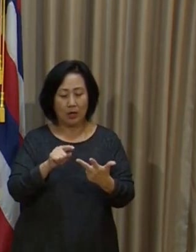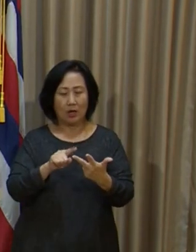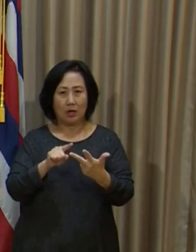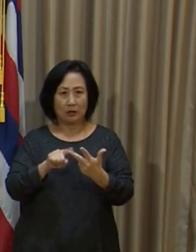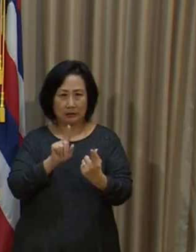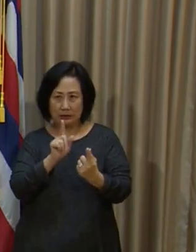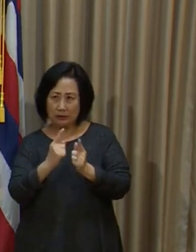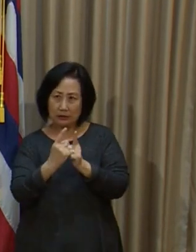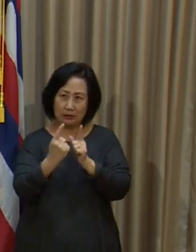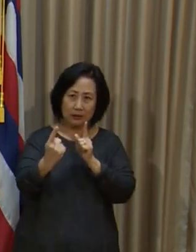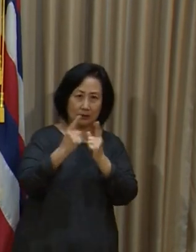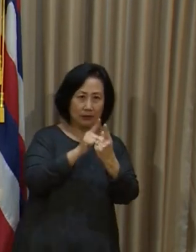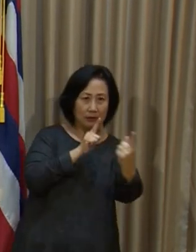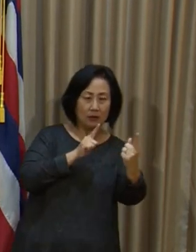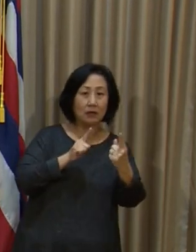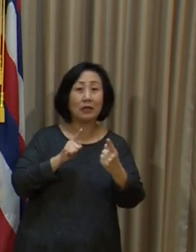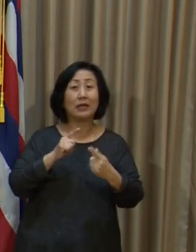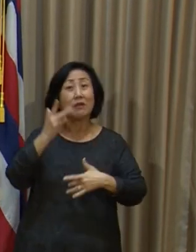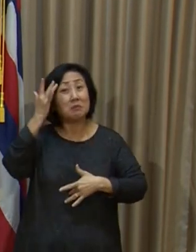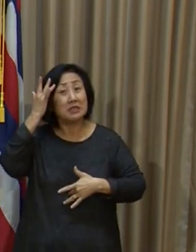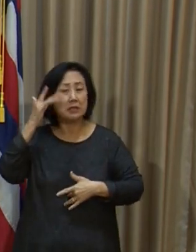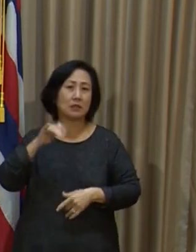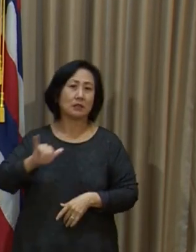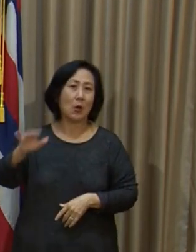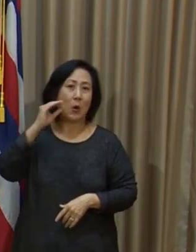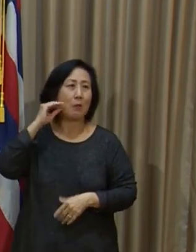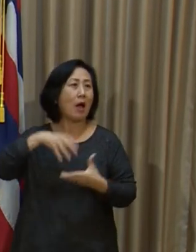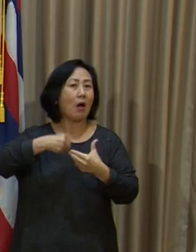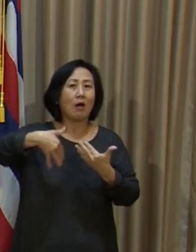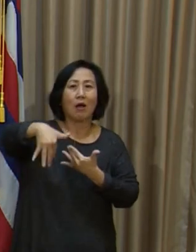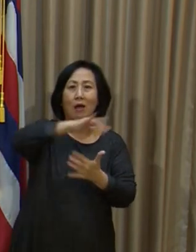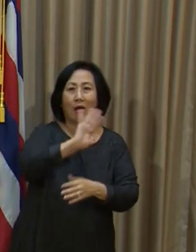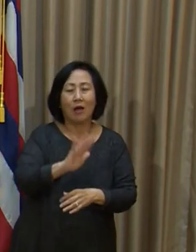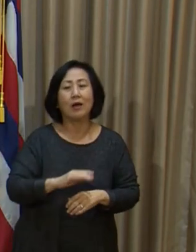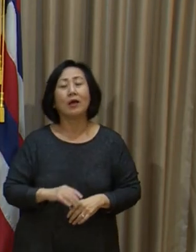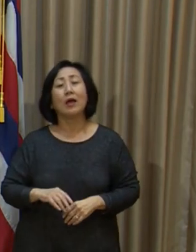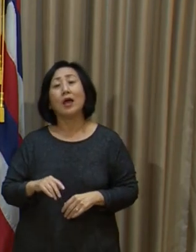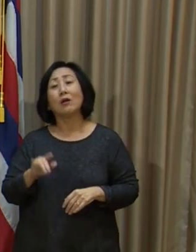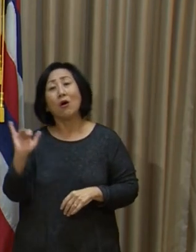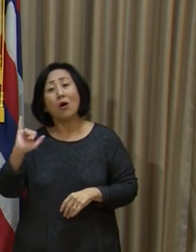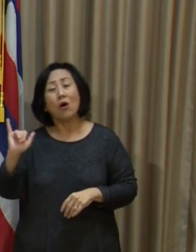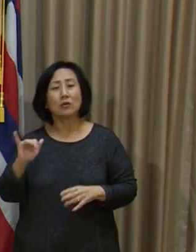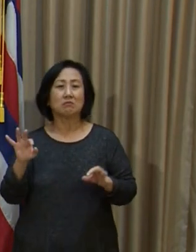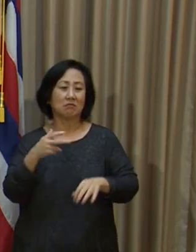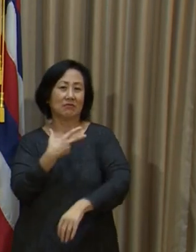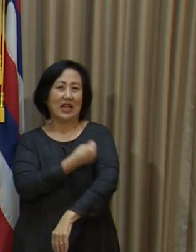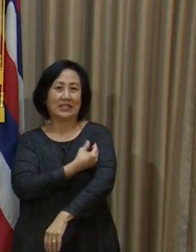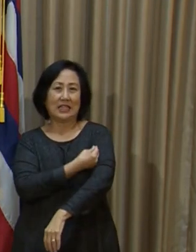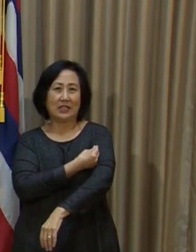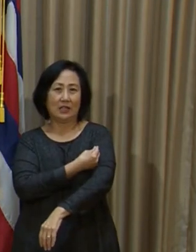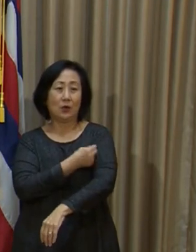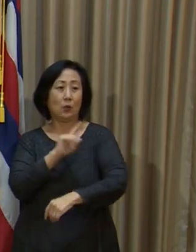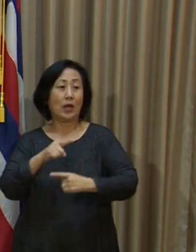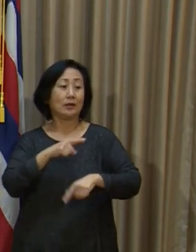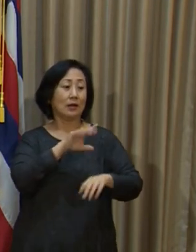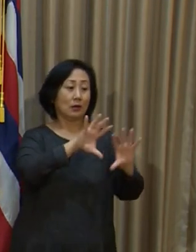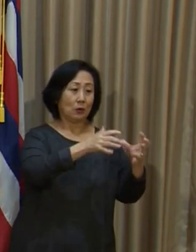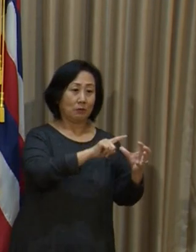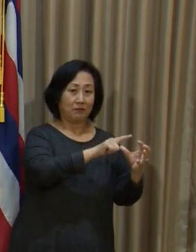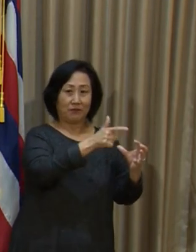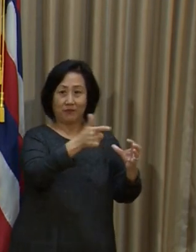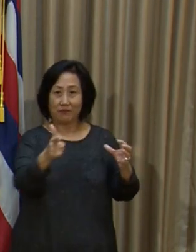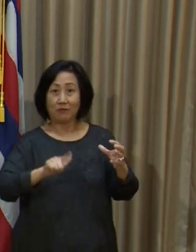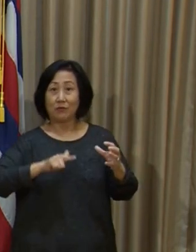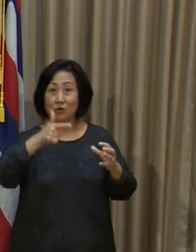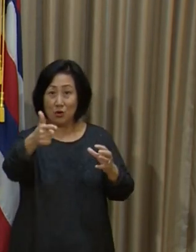watching your distance, staying home when you're sick, and then certainly getting vaccinated when you're turned. And